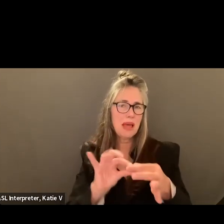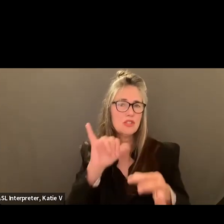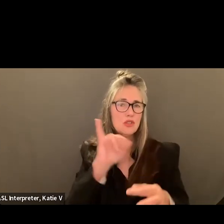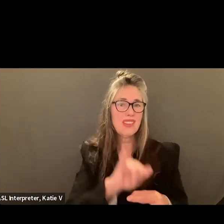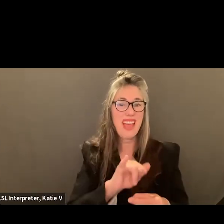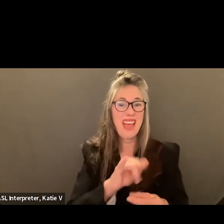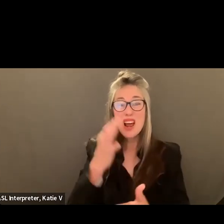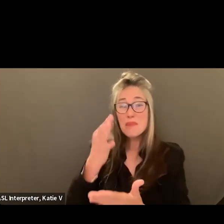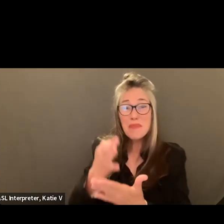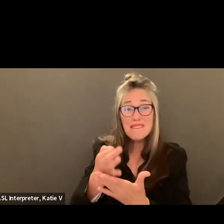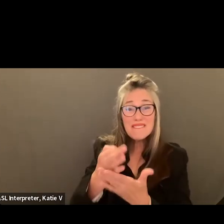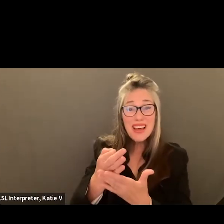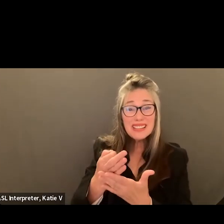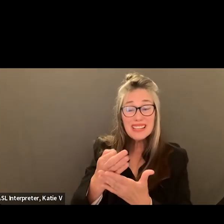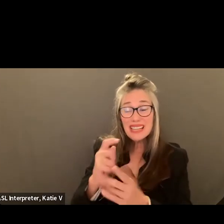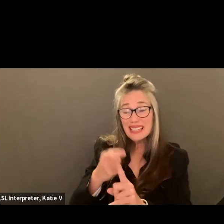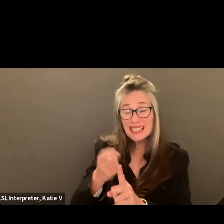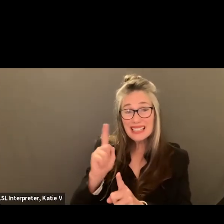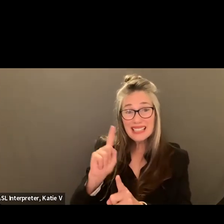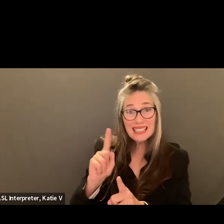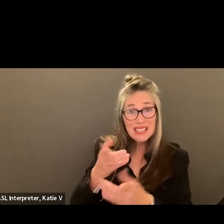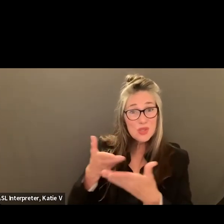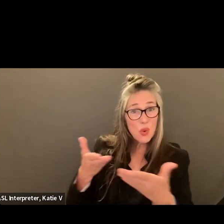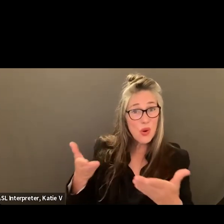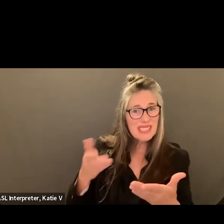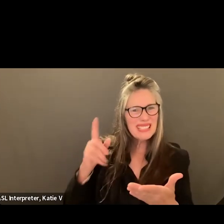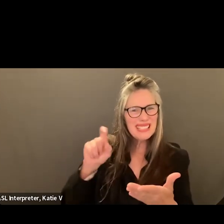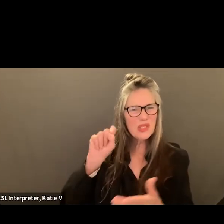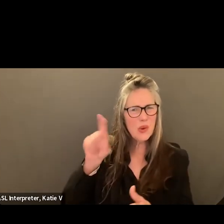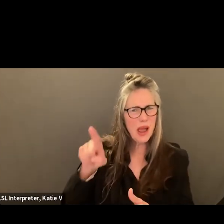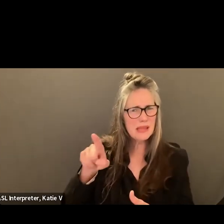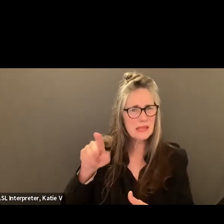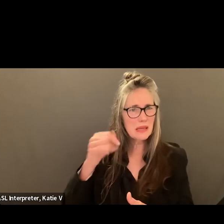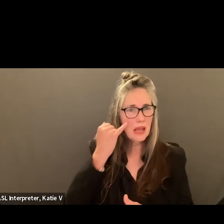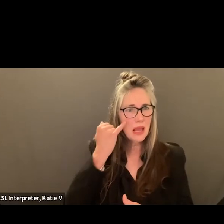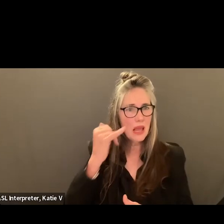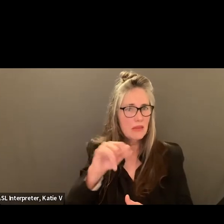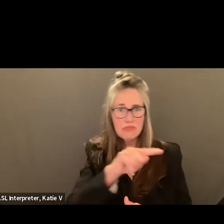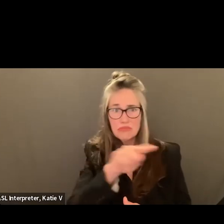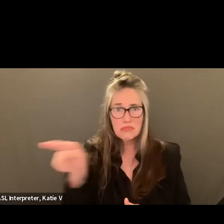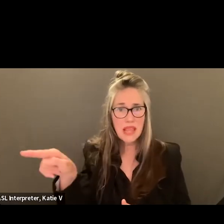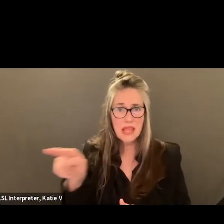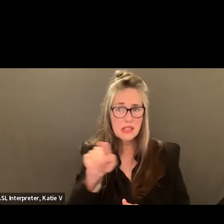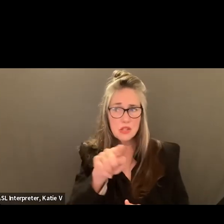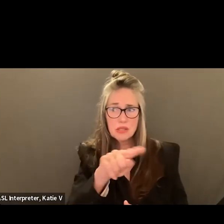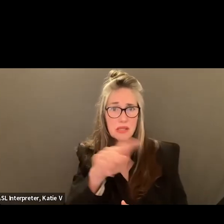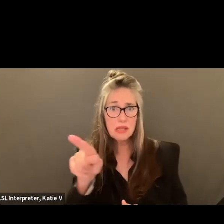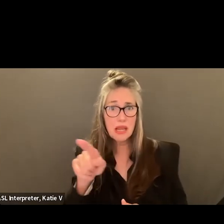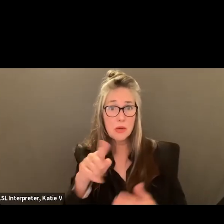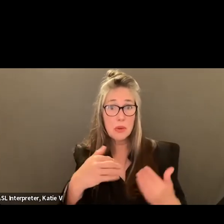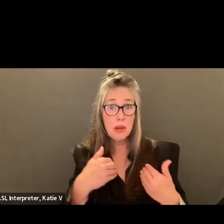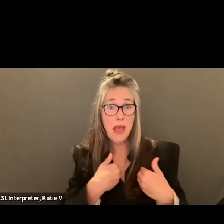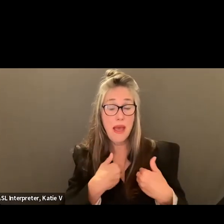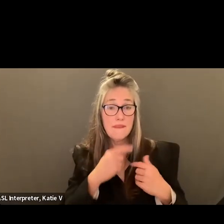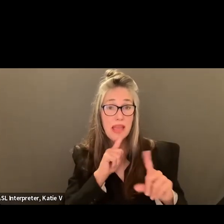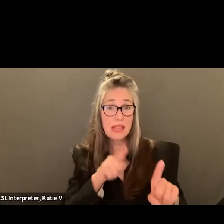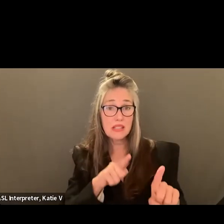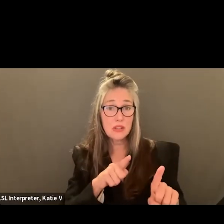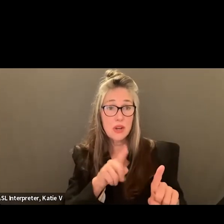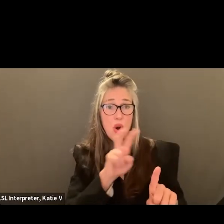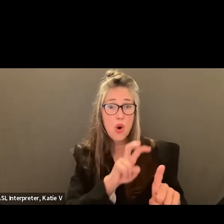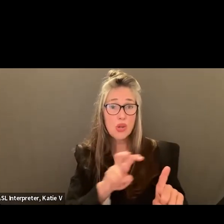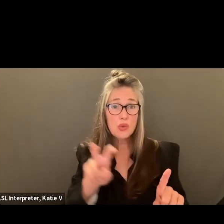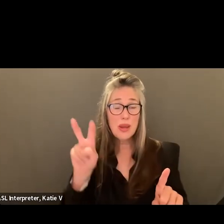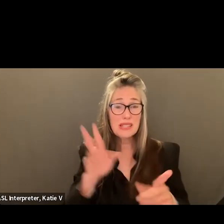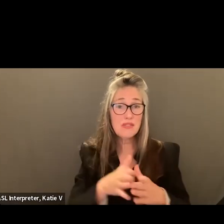have to ask that. I'm not sure if anyone else has an answer to that around whether it's going to transition over to the general